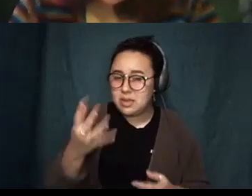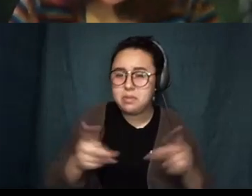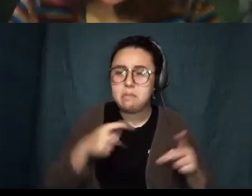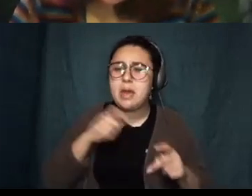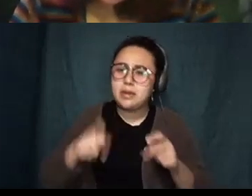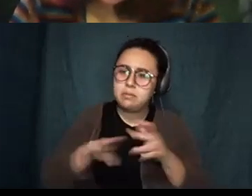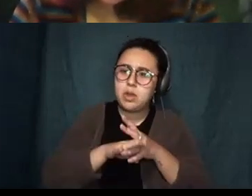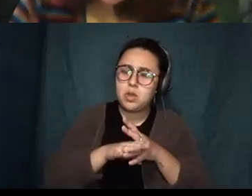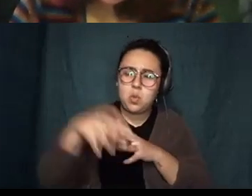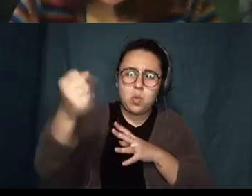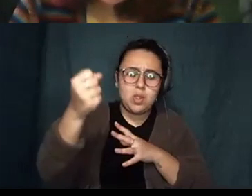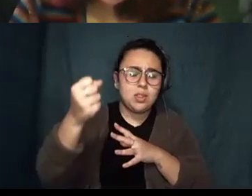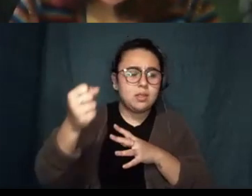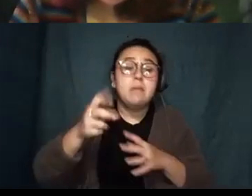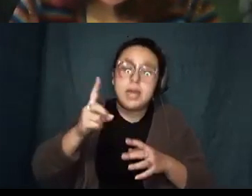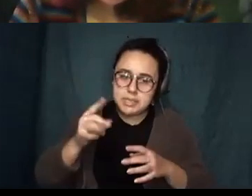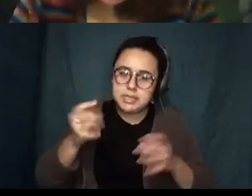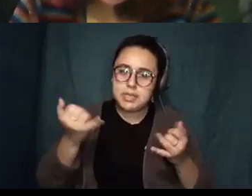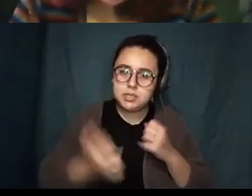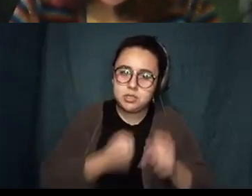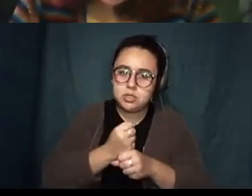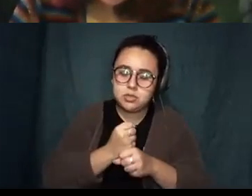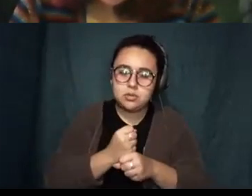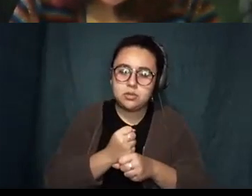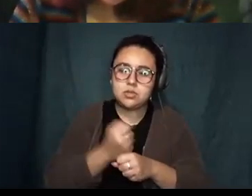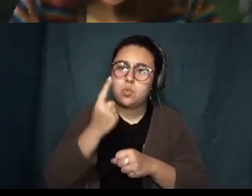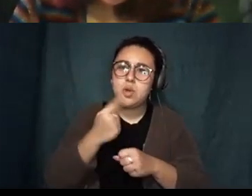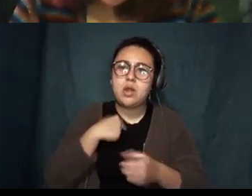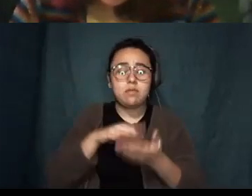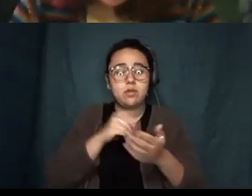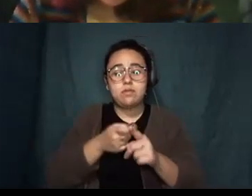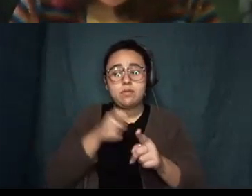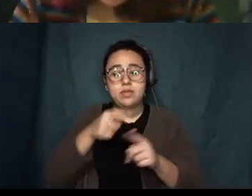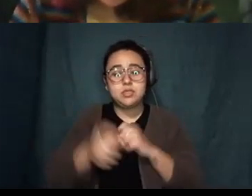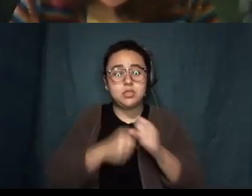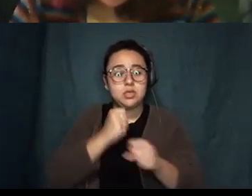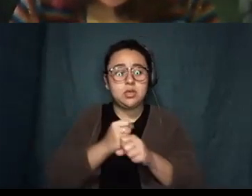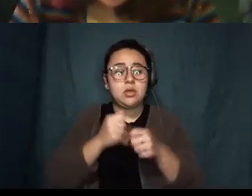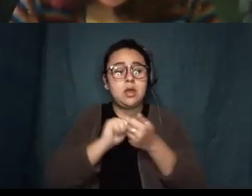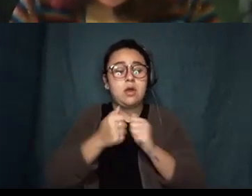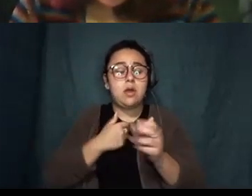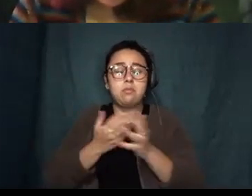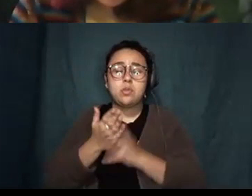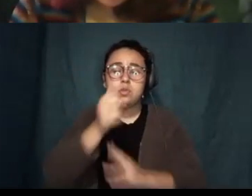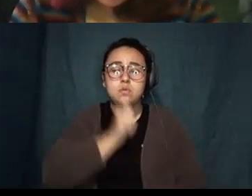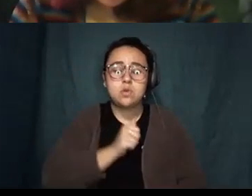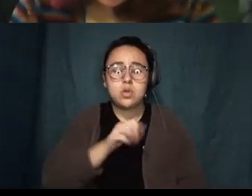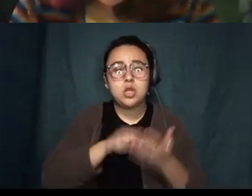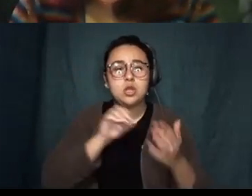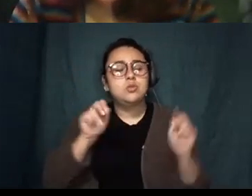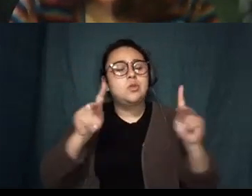so I think one one thing I've taken away from this year uh and the way I've gotten through it is to learn that it is okay